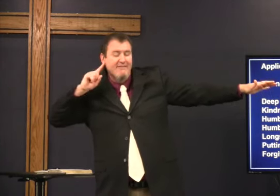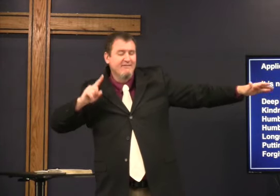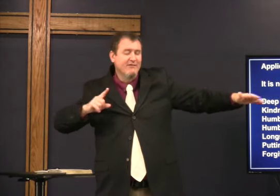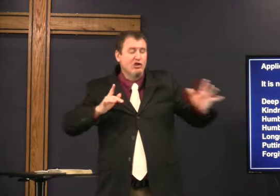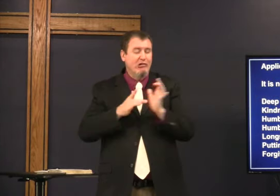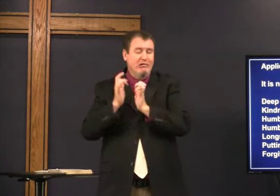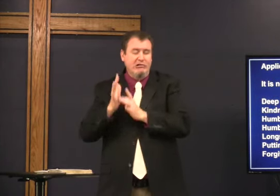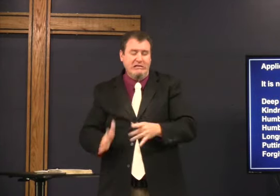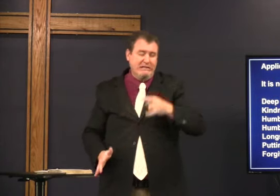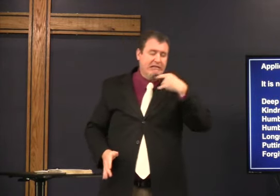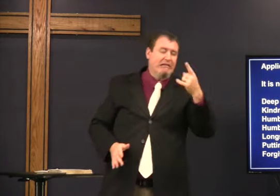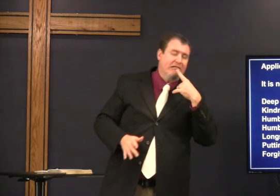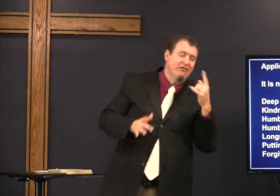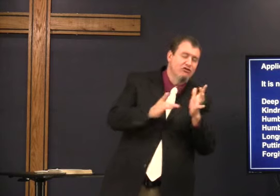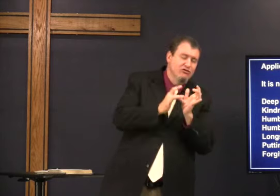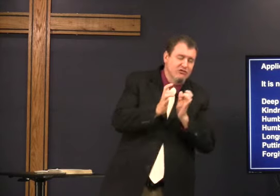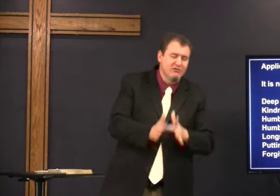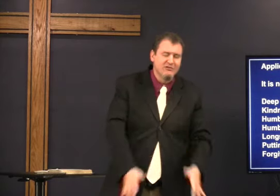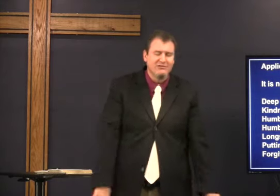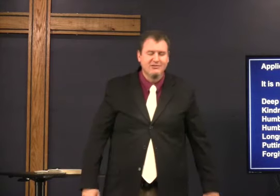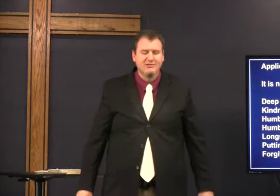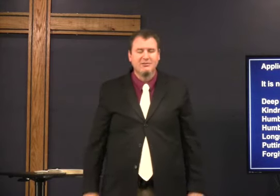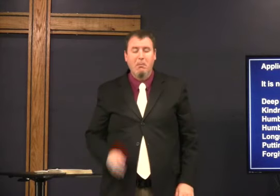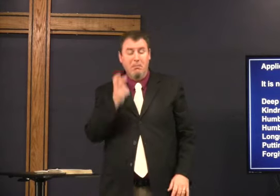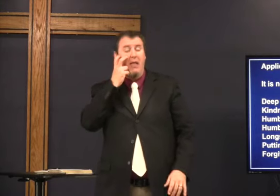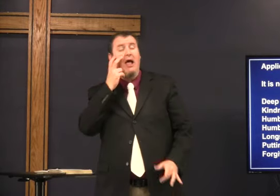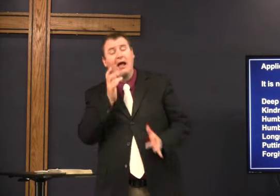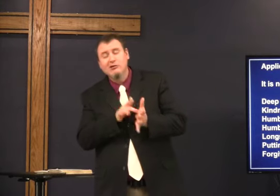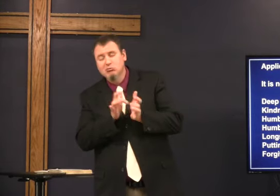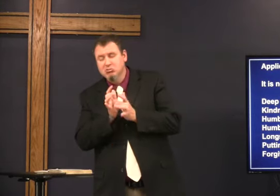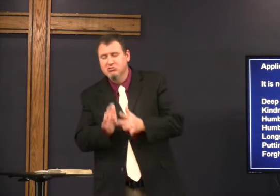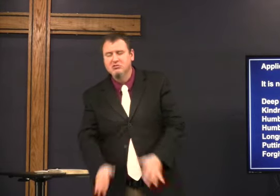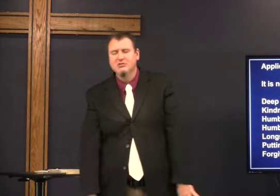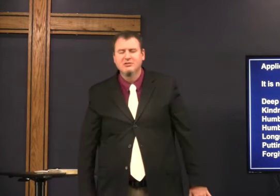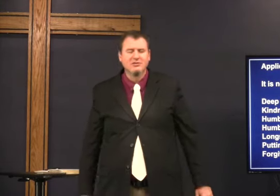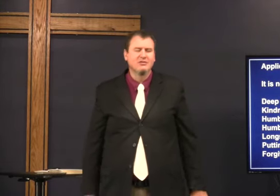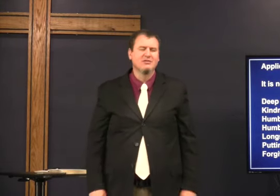deaf Christians hearing Christians blind Christians